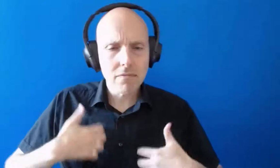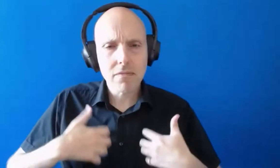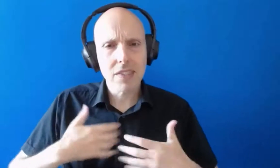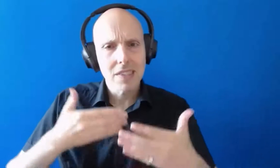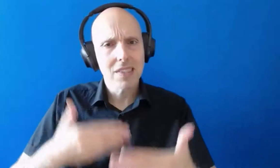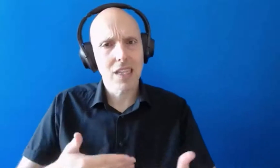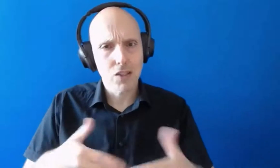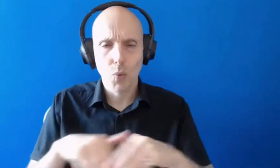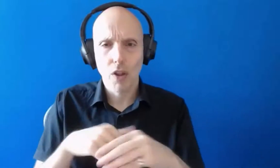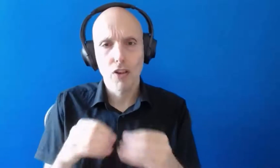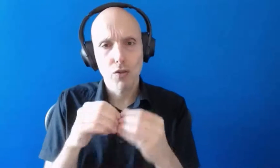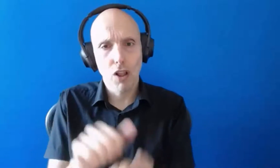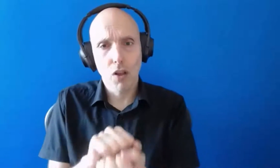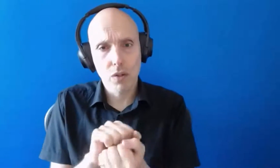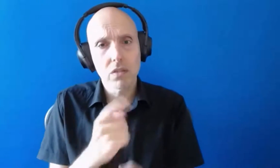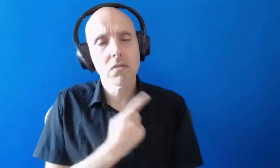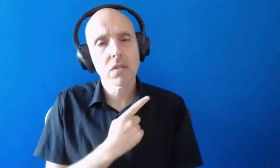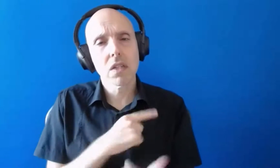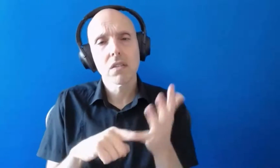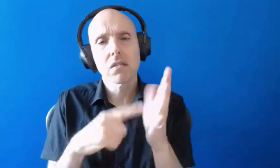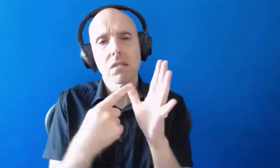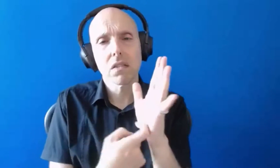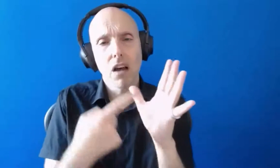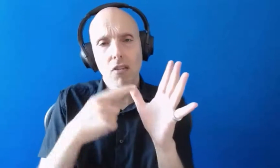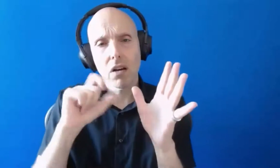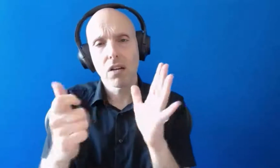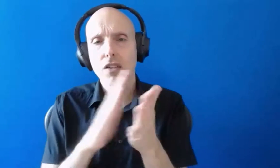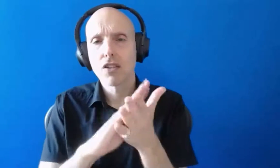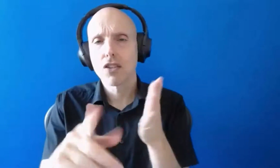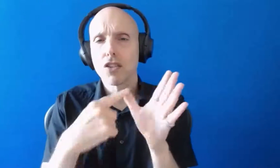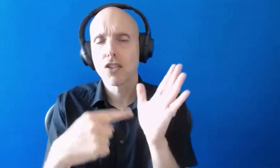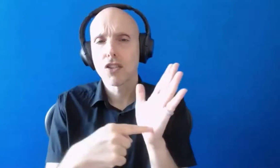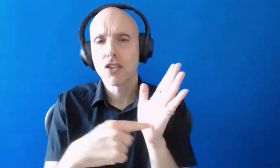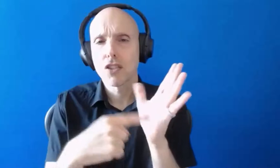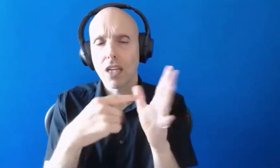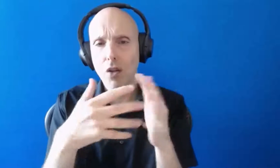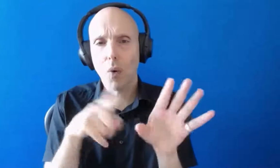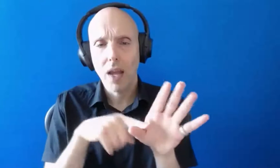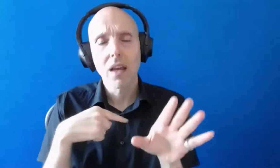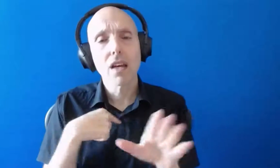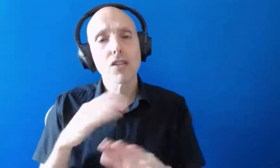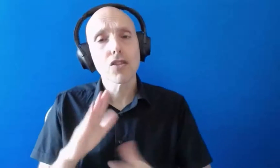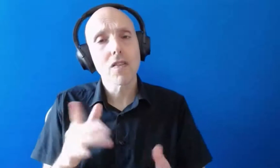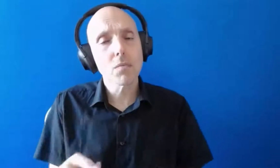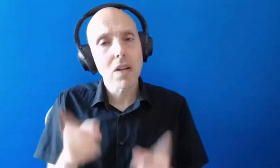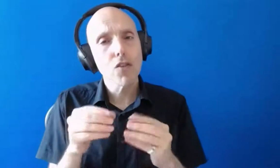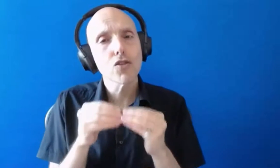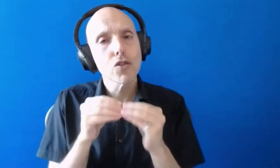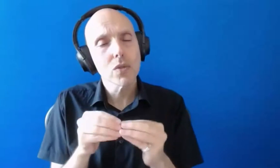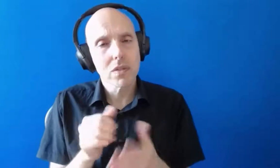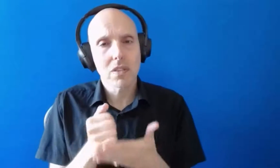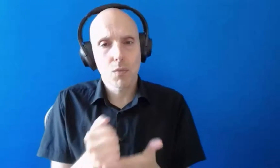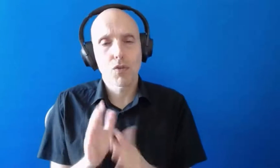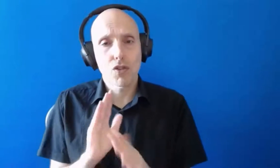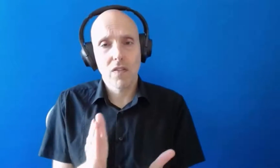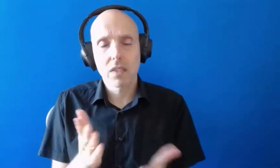So my name is Tara Chataway and I am the service manager for our student support service which is a service for any